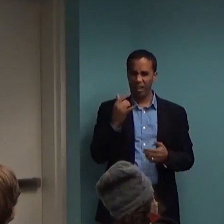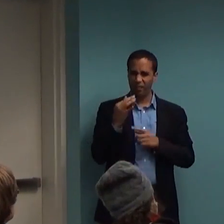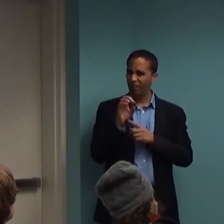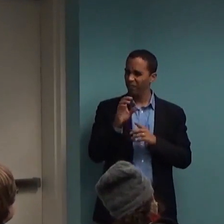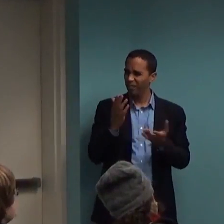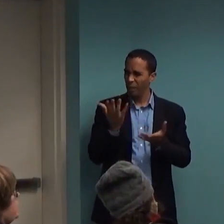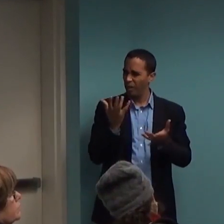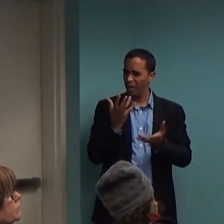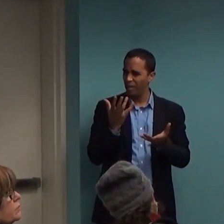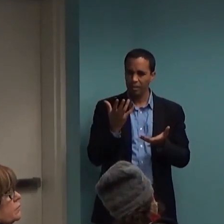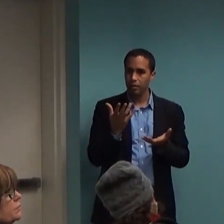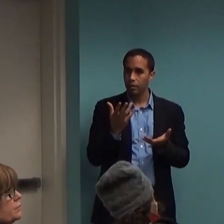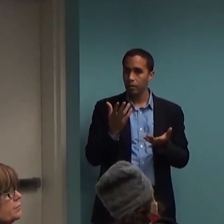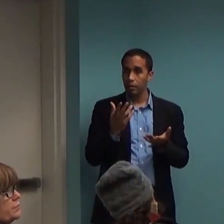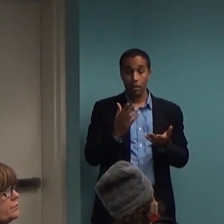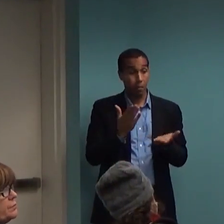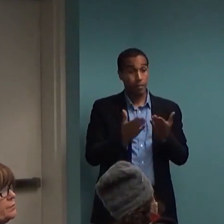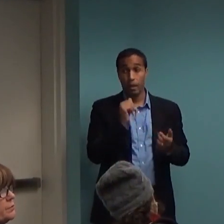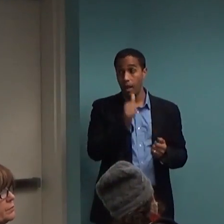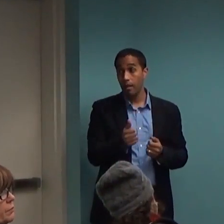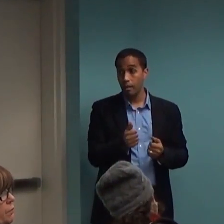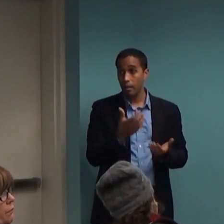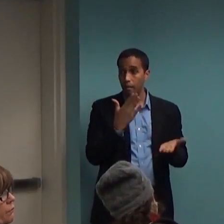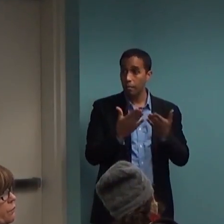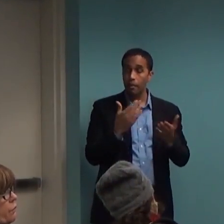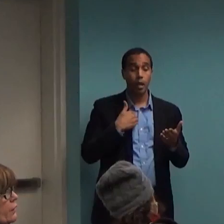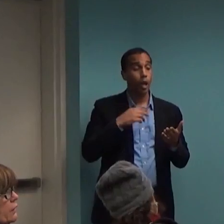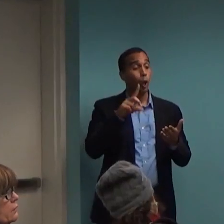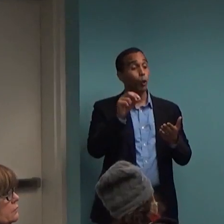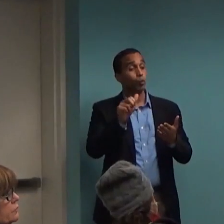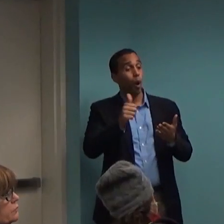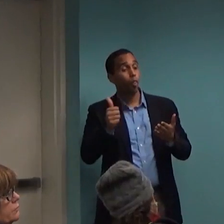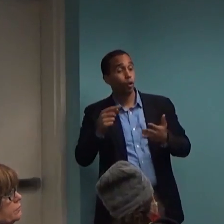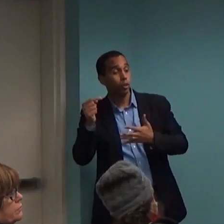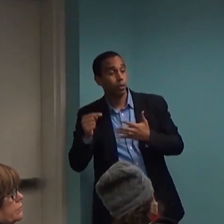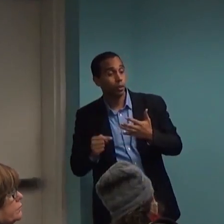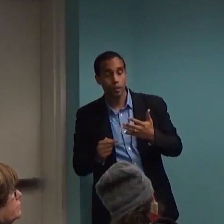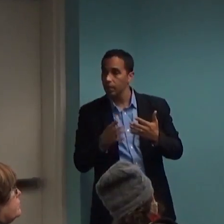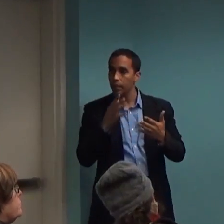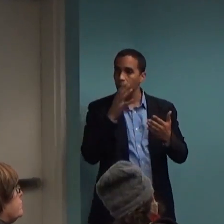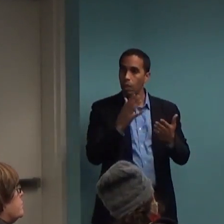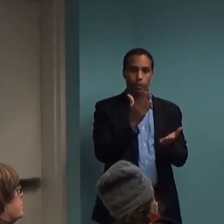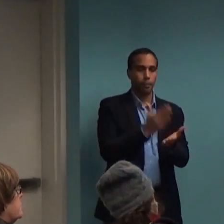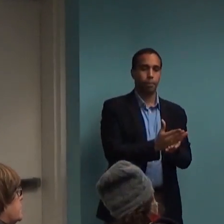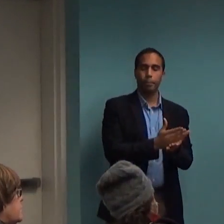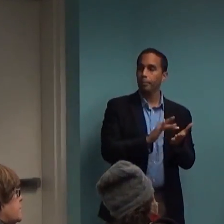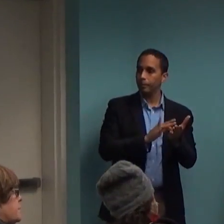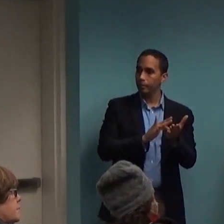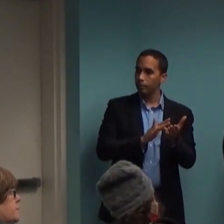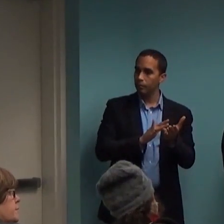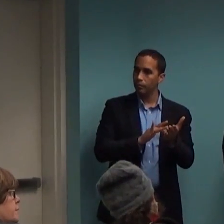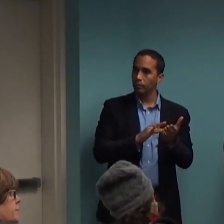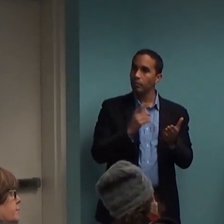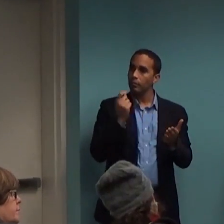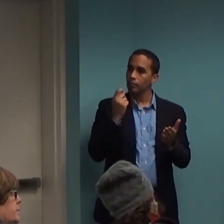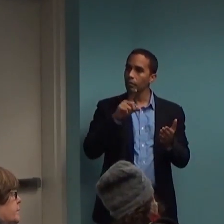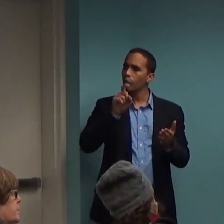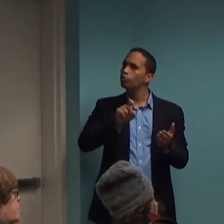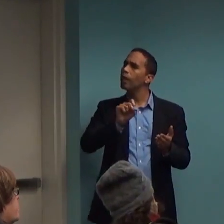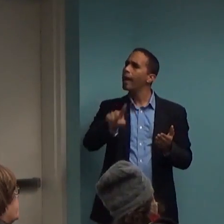if some other measures are taken. So, you should ask, do ask, what has to improve before dosage can be reduced and